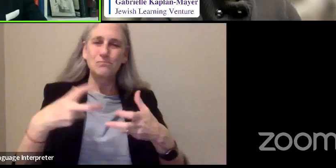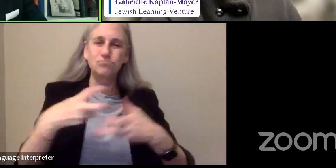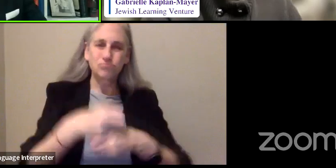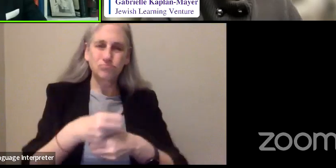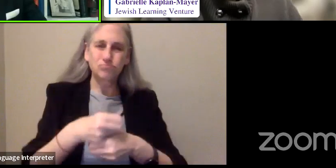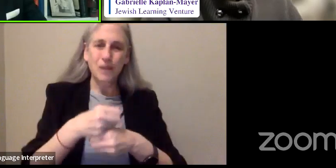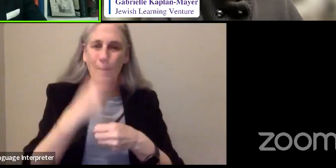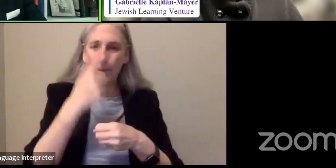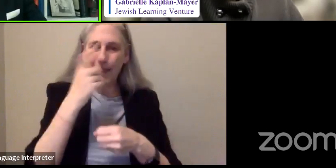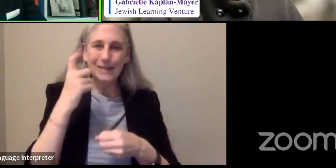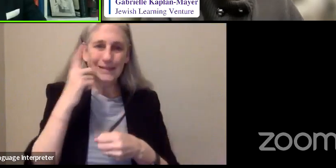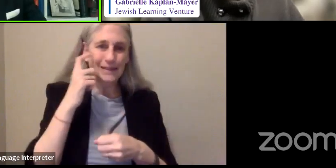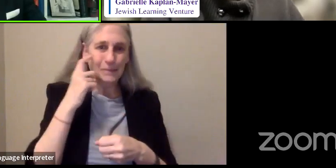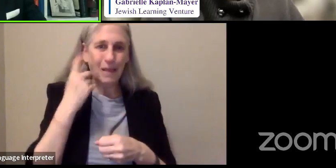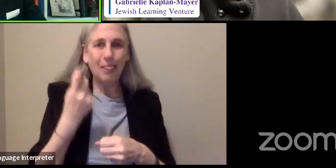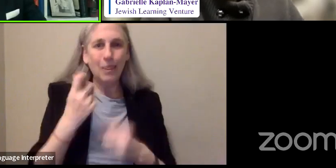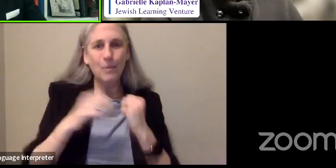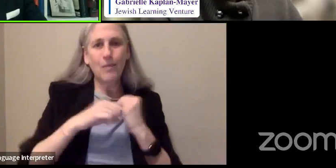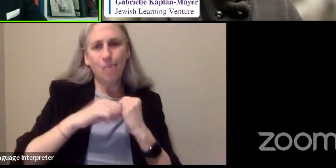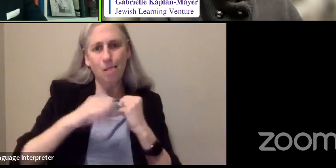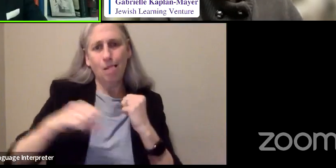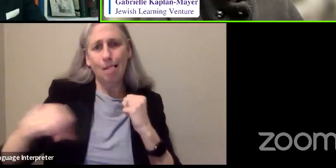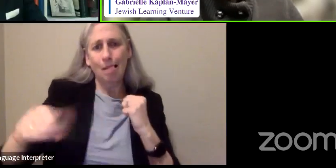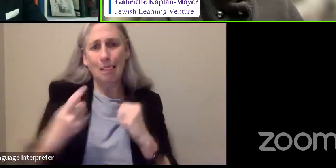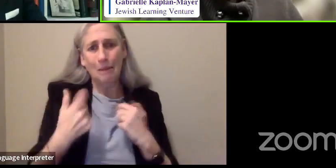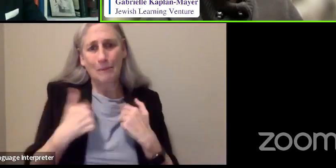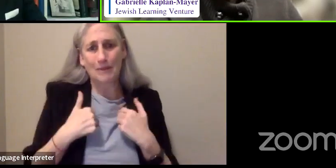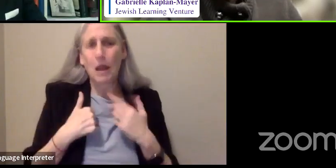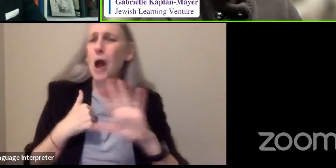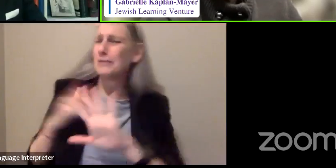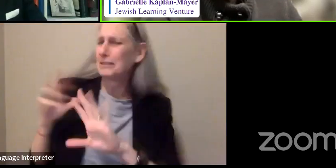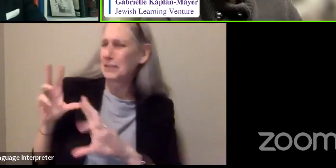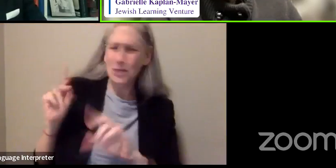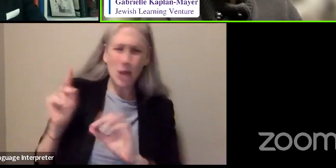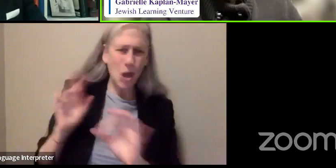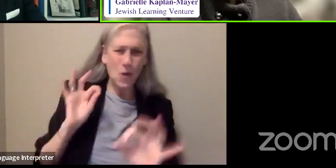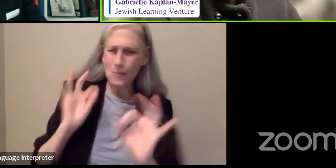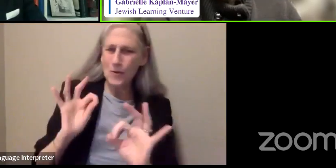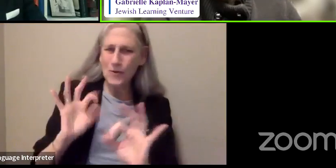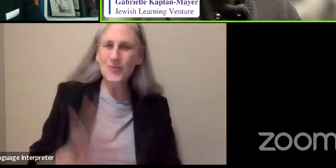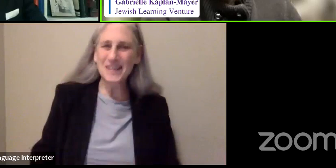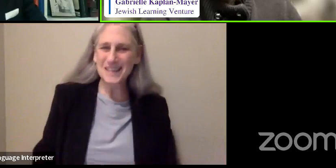suspect I've been a little too long-winded here. No, you're just fine.